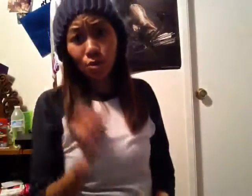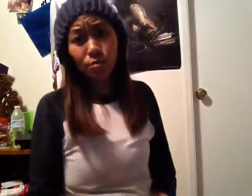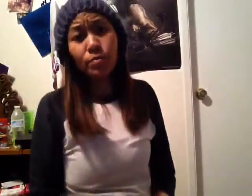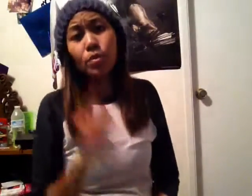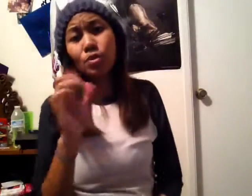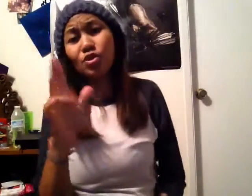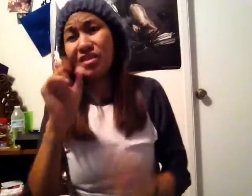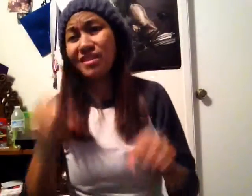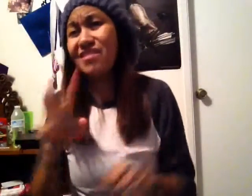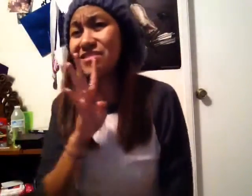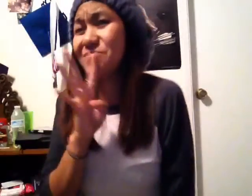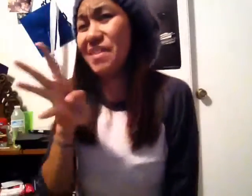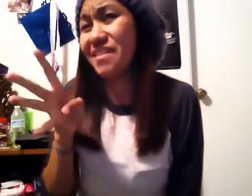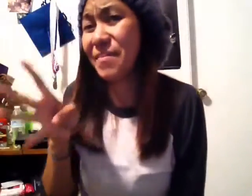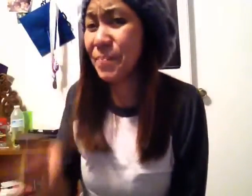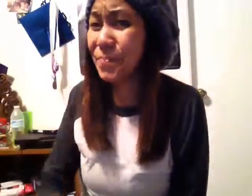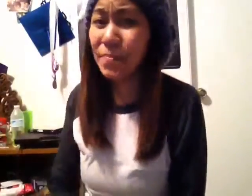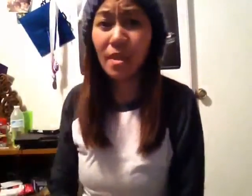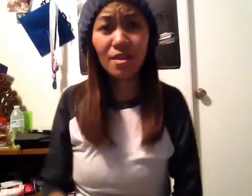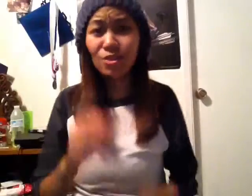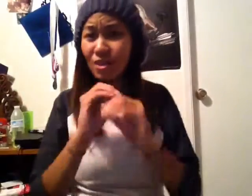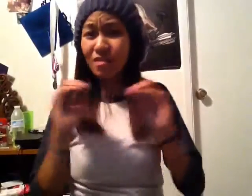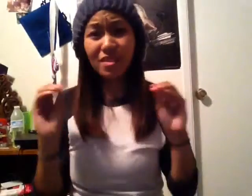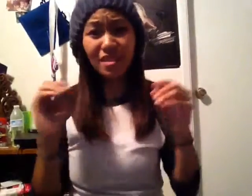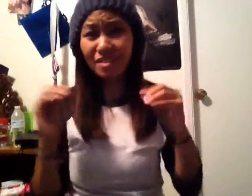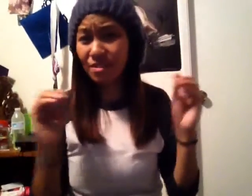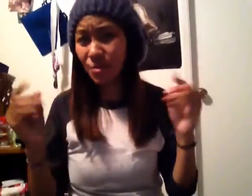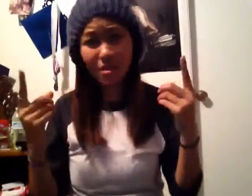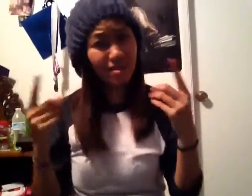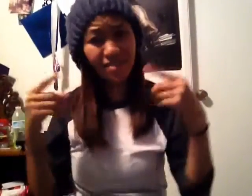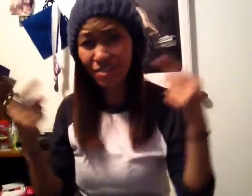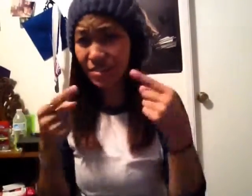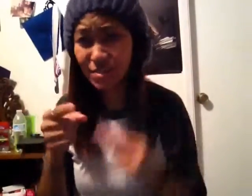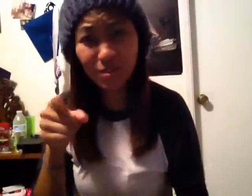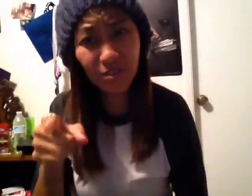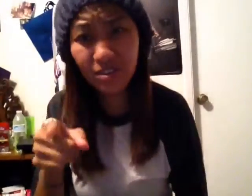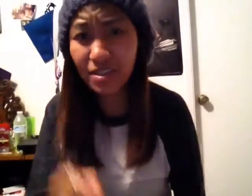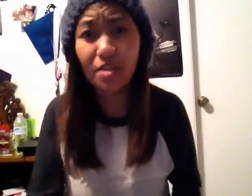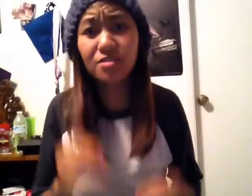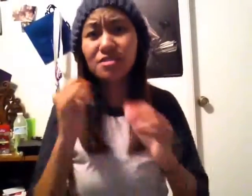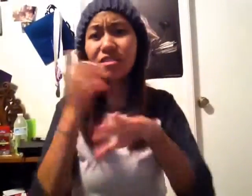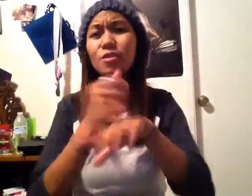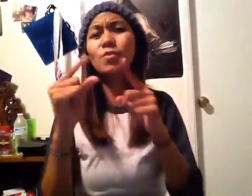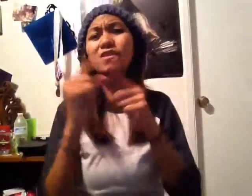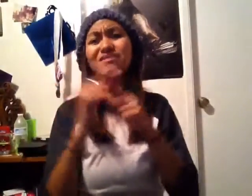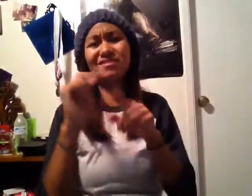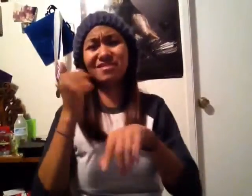Or you can start speaking up Nothing's gonna hurt you the way the words do When they settle near